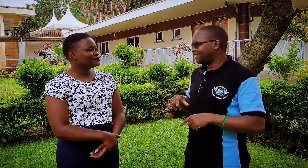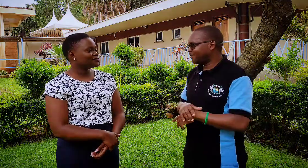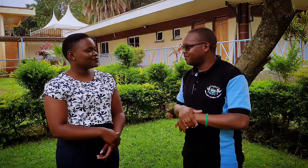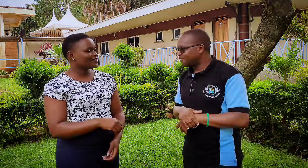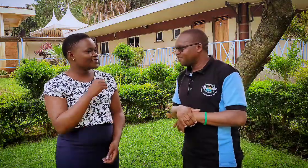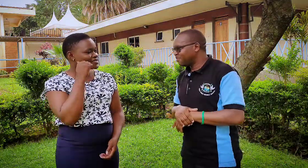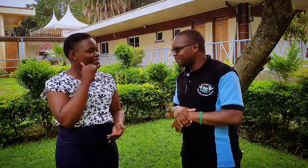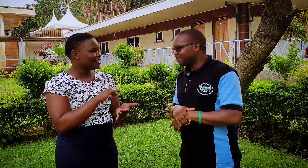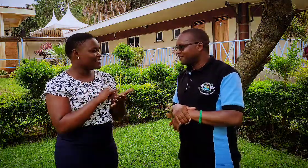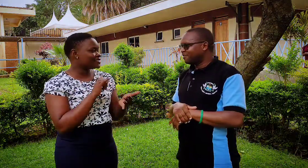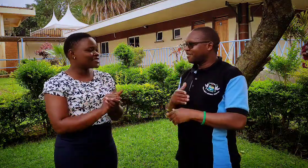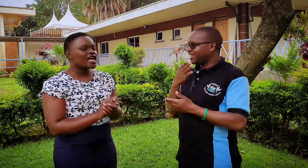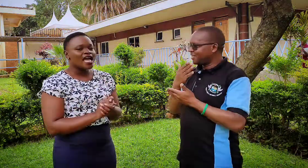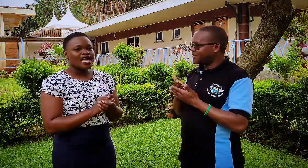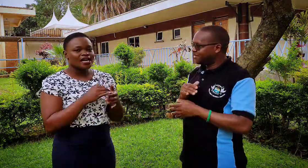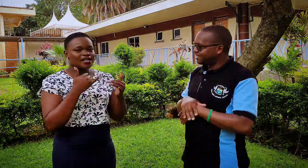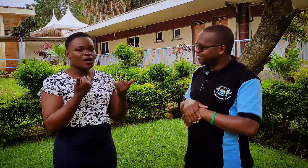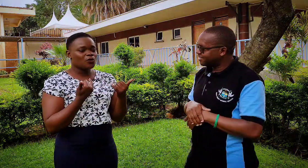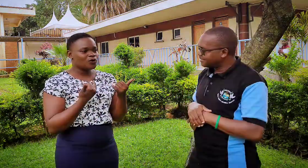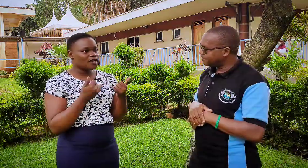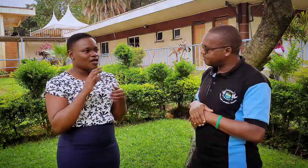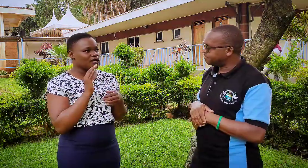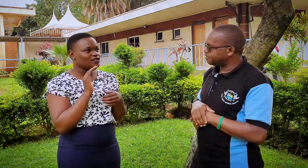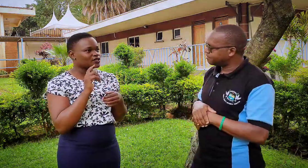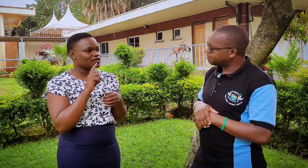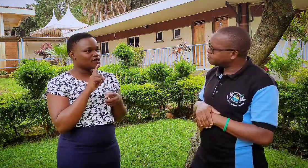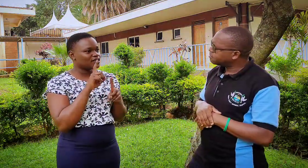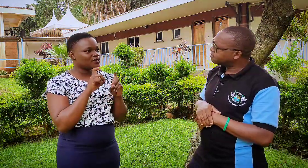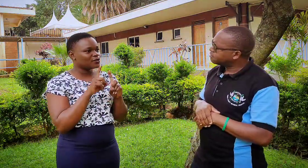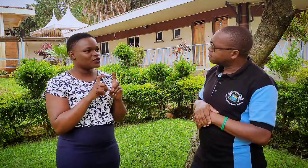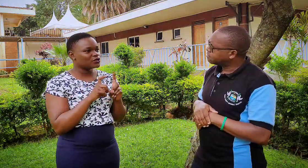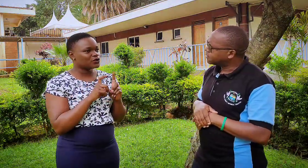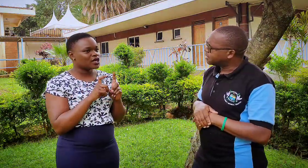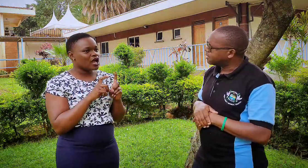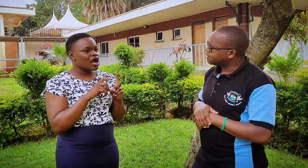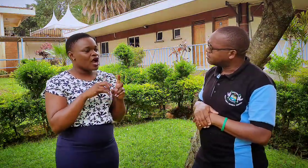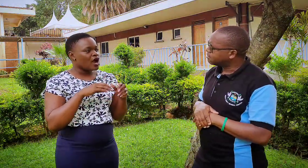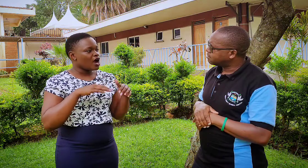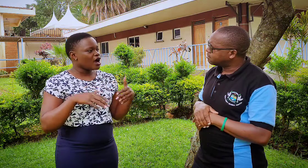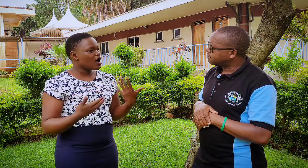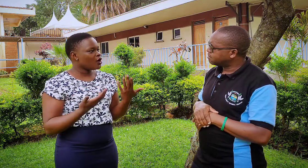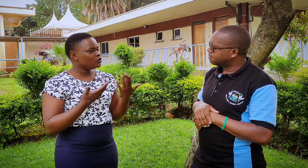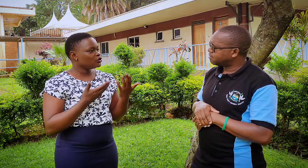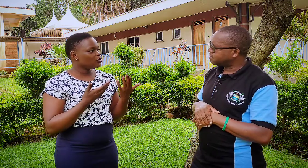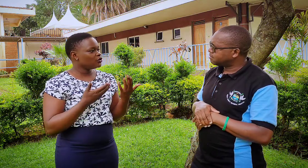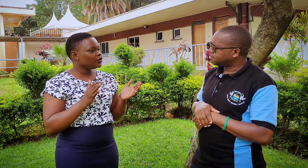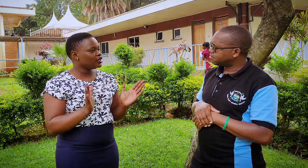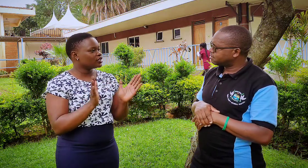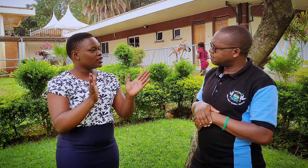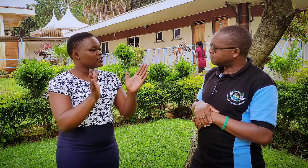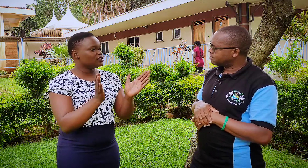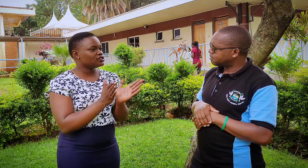That's nice. Now I want to ask you another question. Yes? How do you encourage